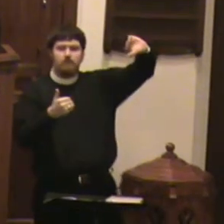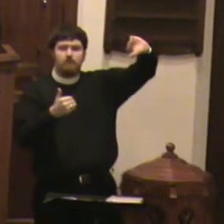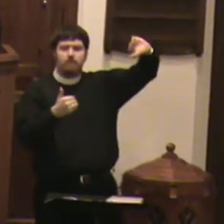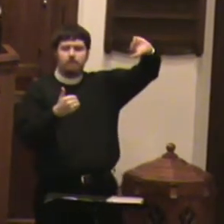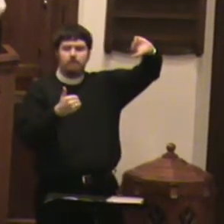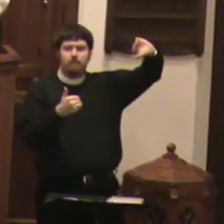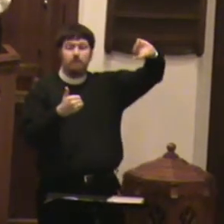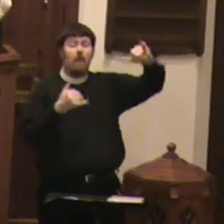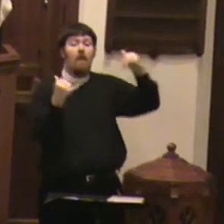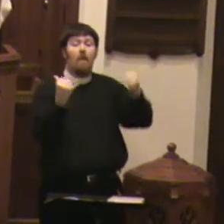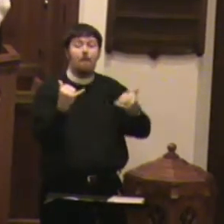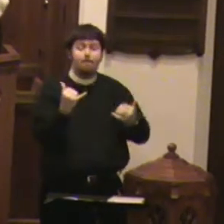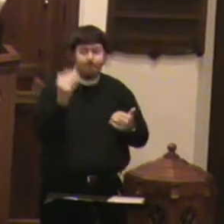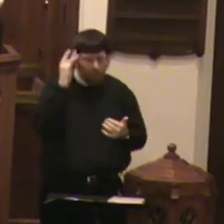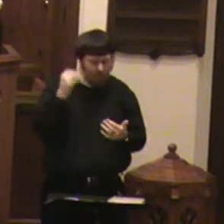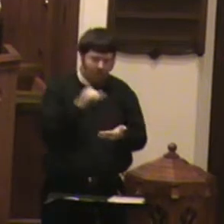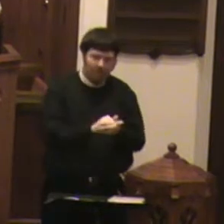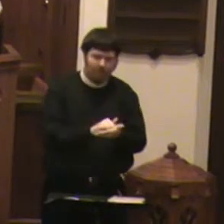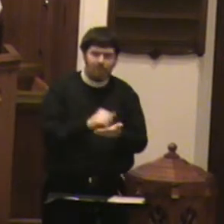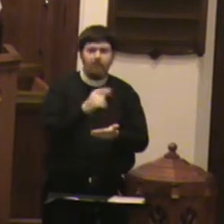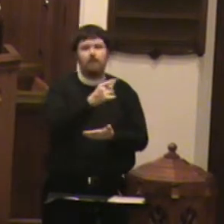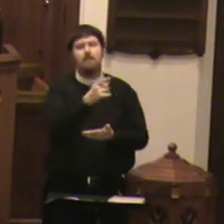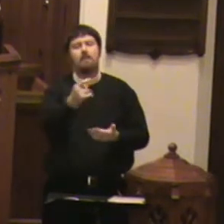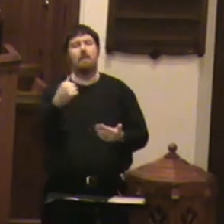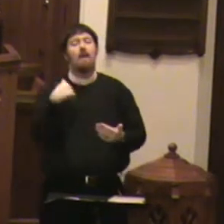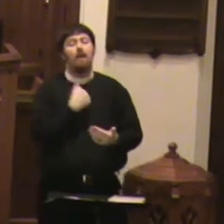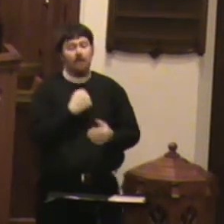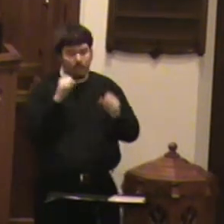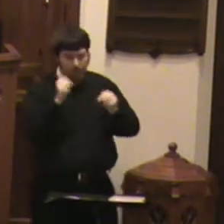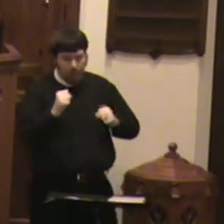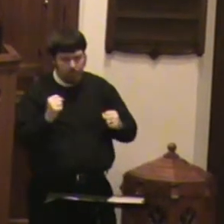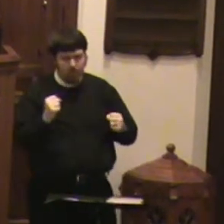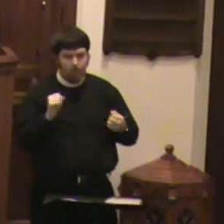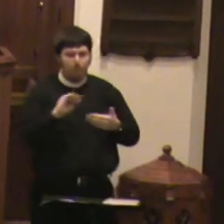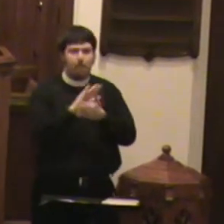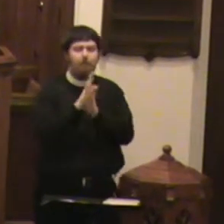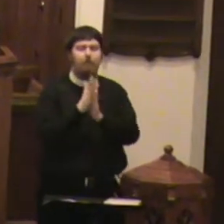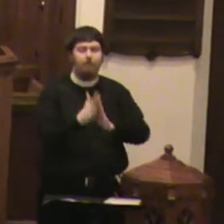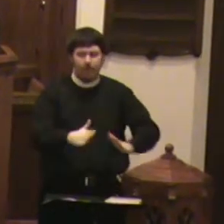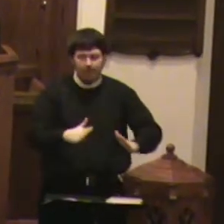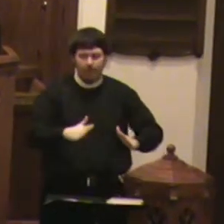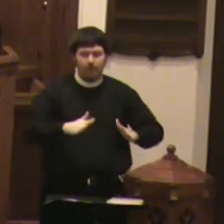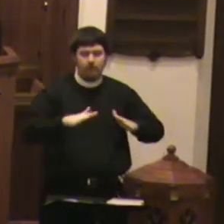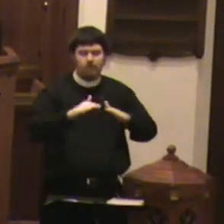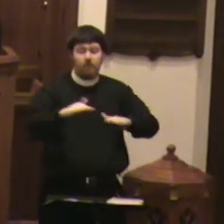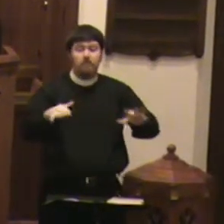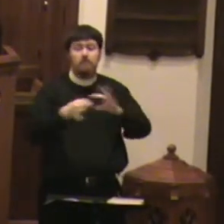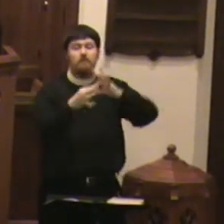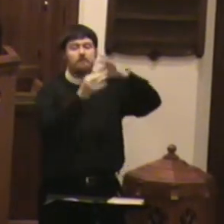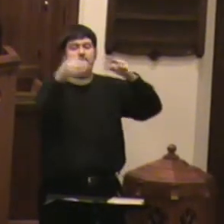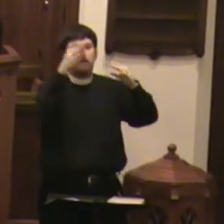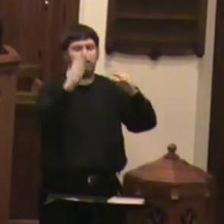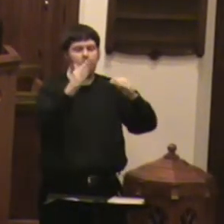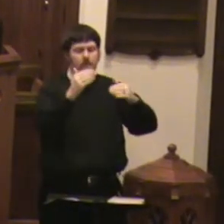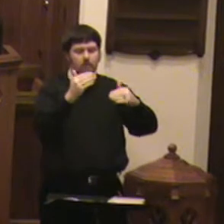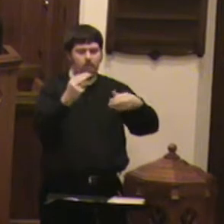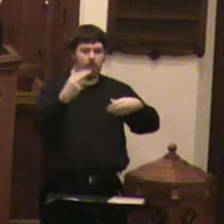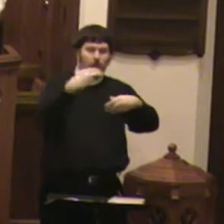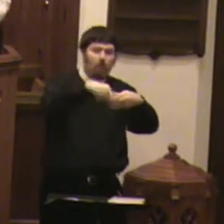And I'm trusting that you and I can tell you who the peace should be found and gone astray. But thus, as a result